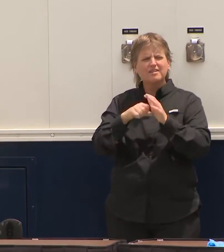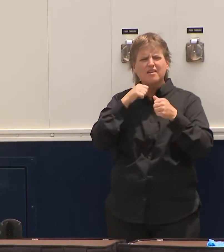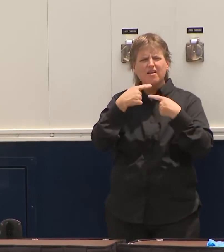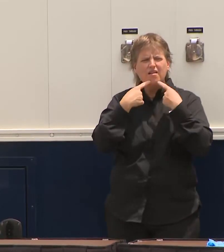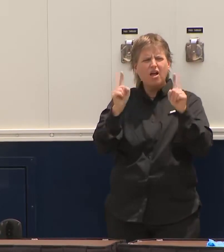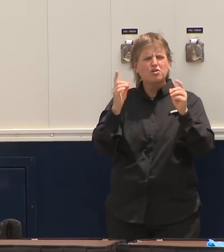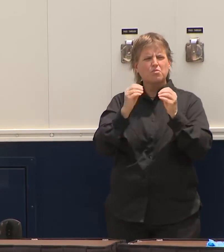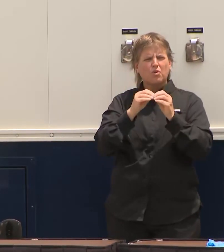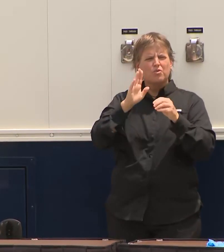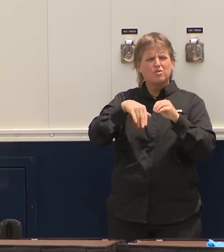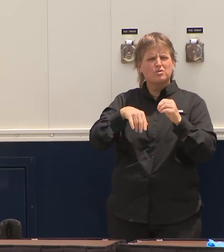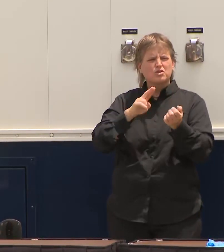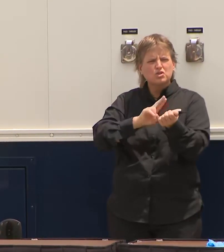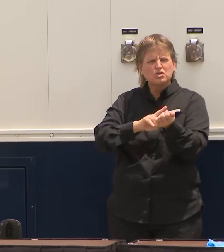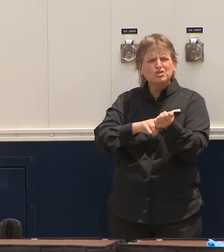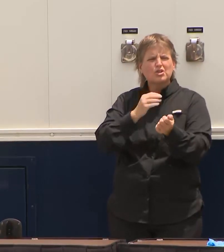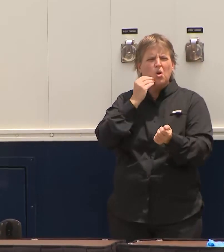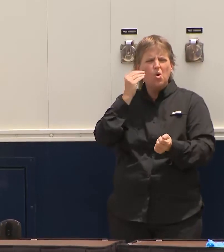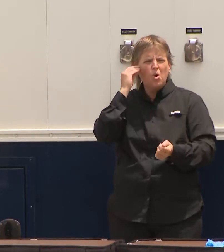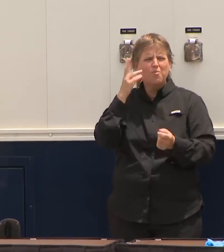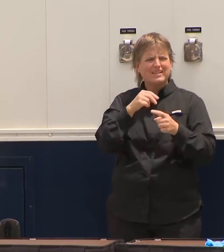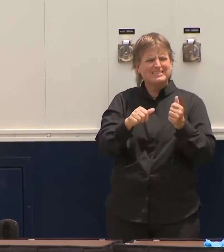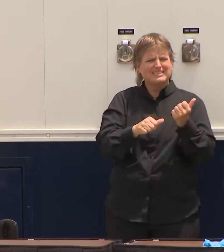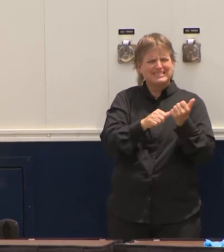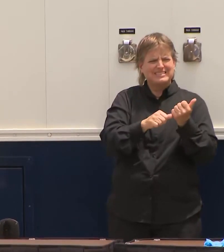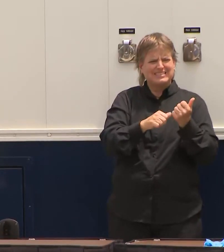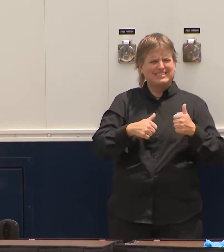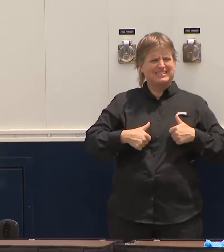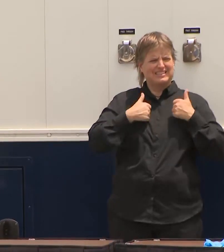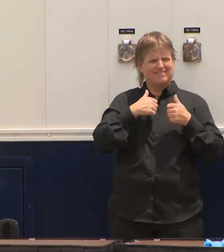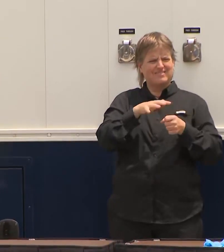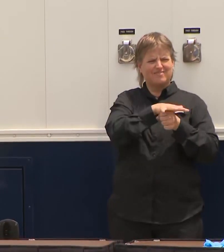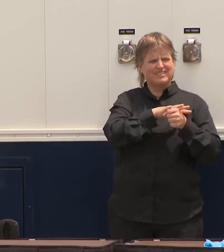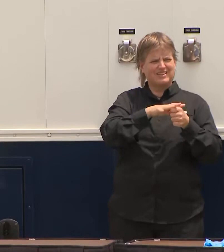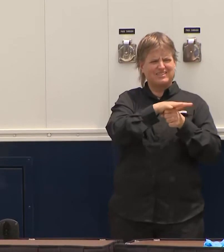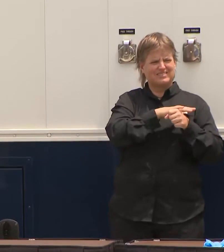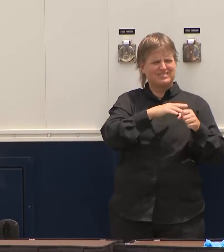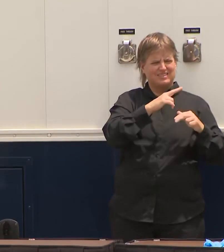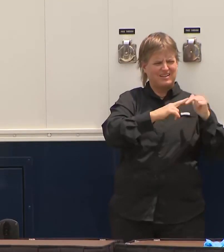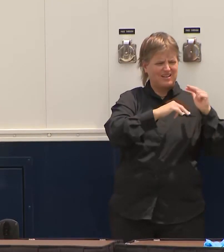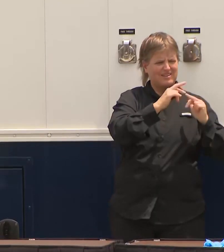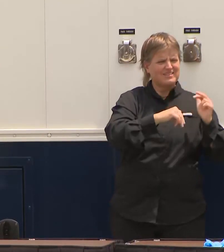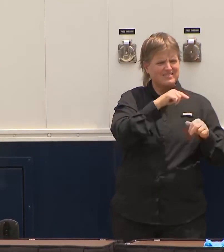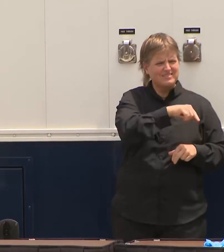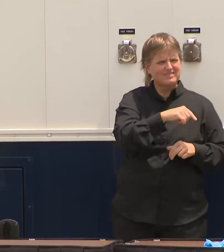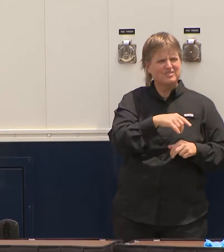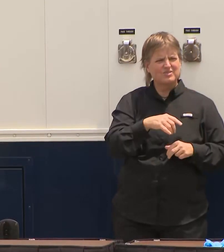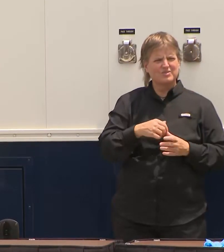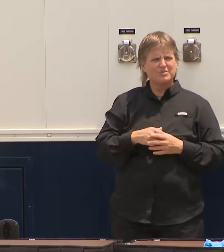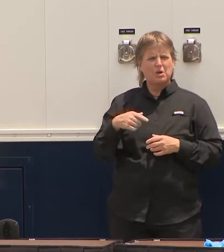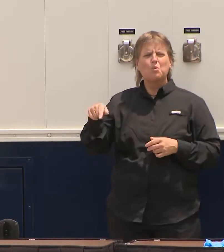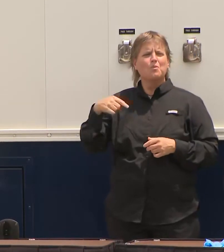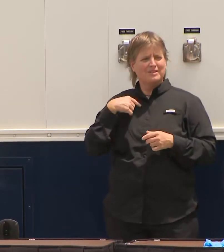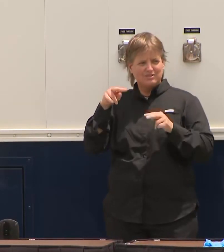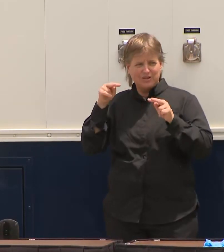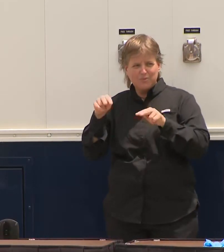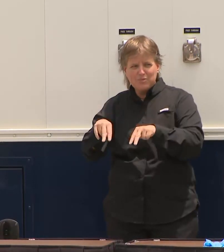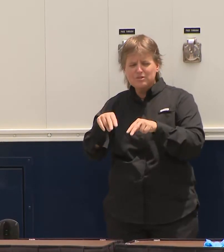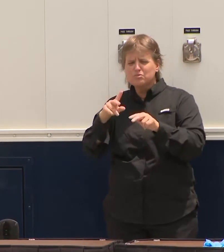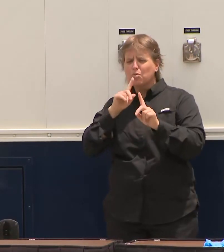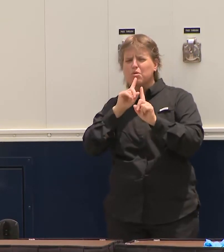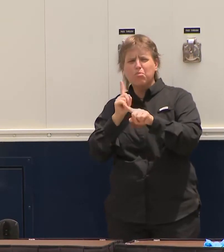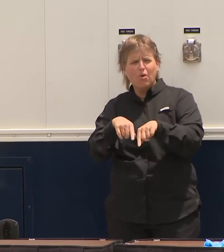do. mean, so first of all, if you look at the report that the State Department of Health puts out, I challenge you to find another state that's even close with